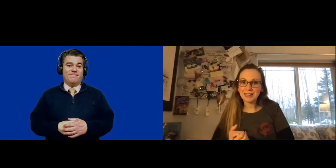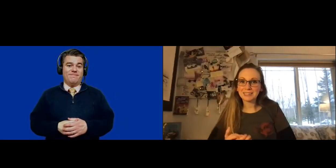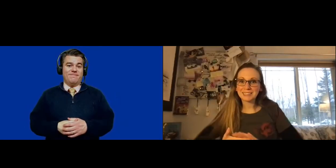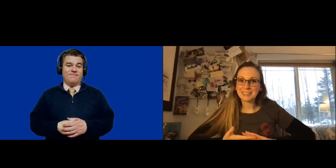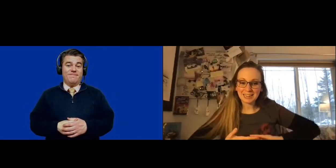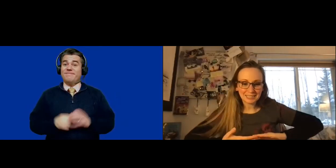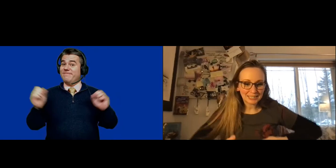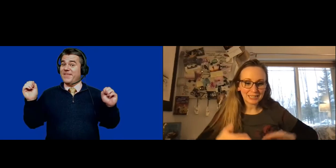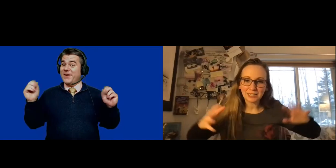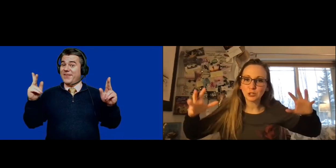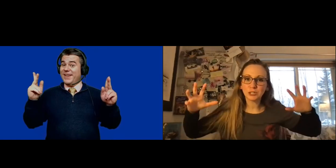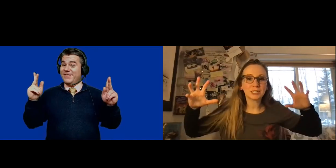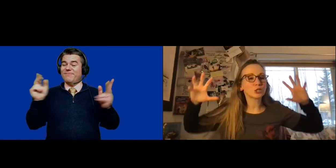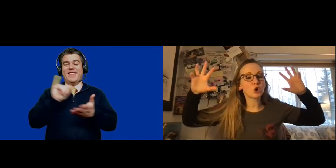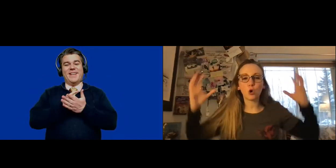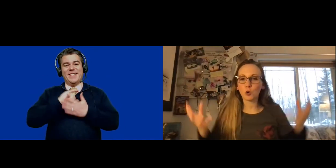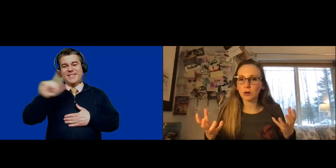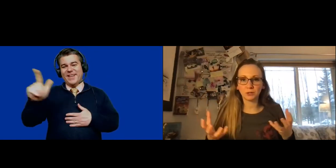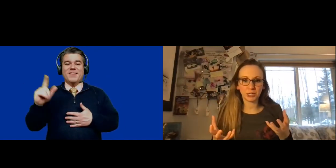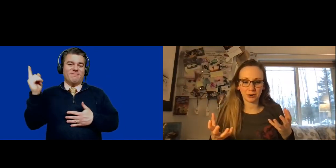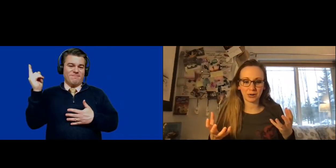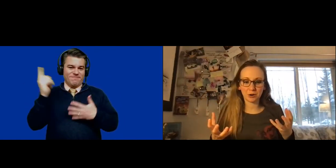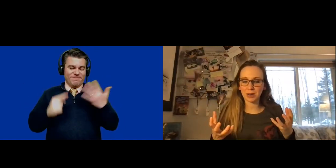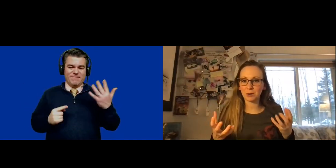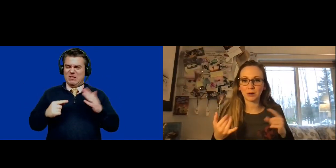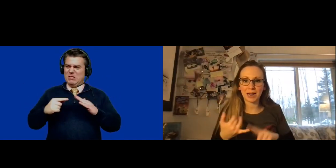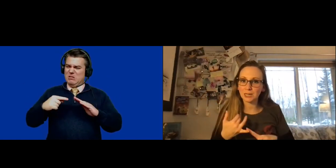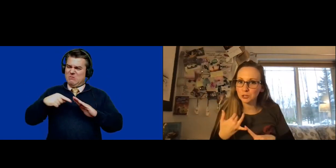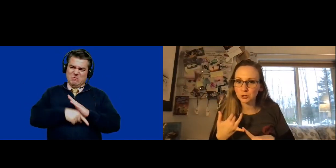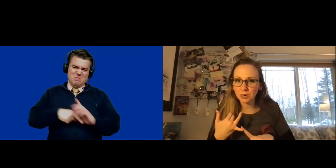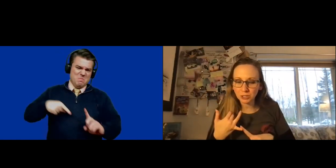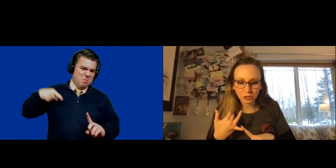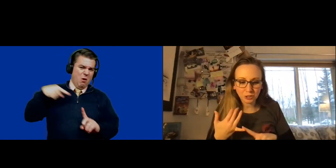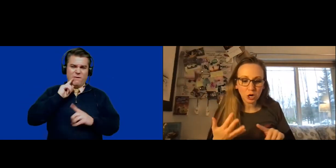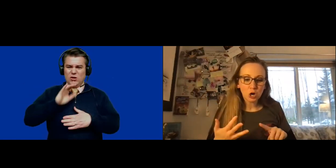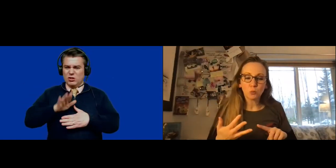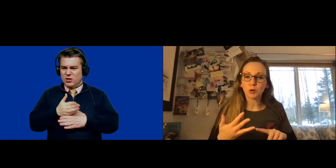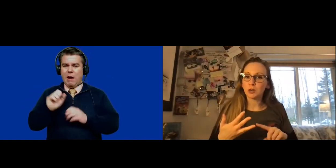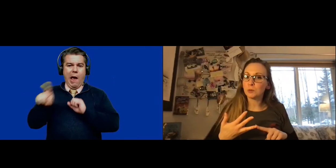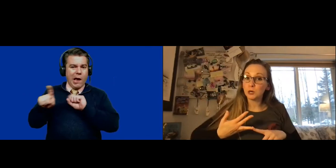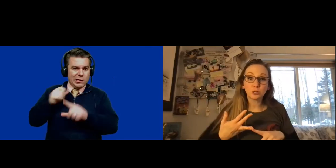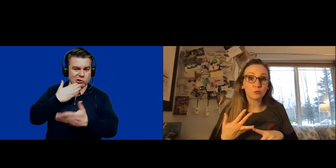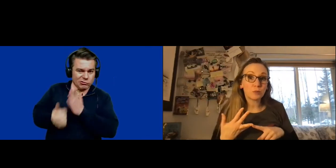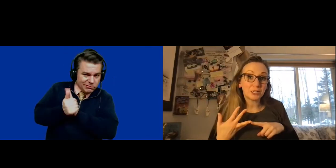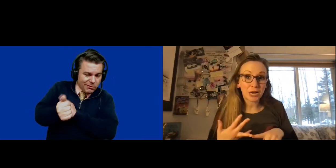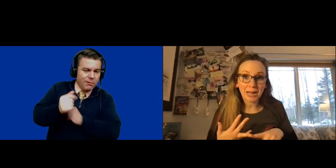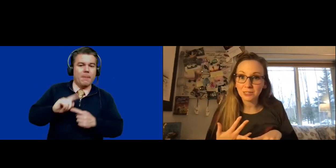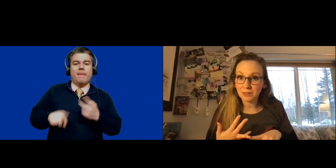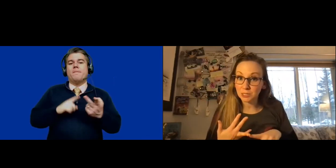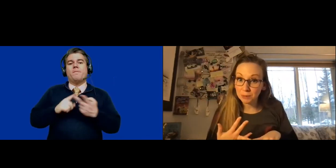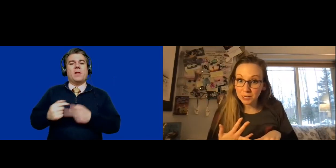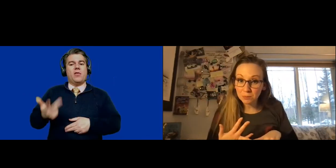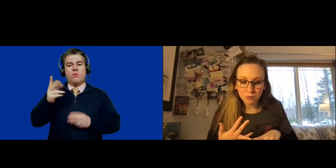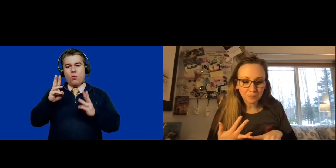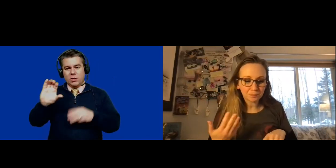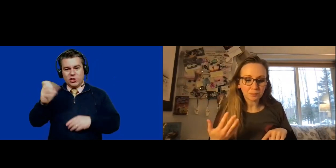Okay, guys, that is it. These are, this is the core of sharing. Okay. We're going to ask good questions. We're going to put in three-way chats